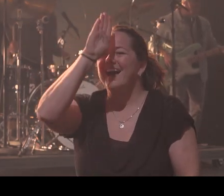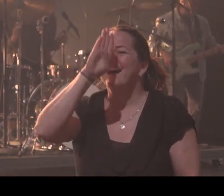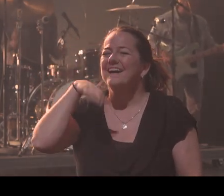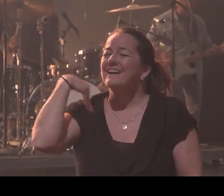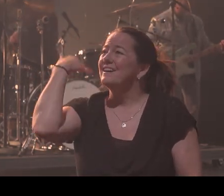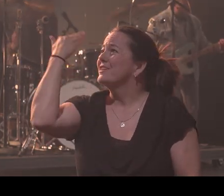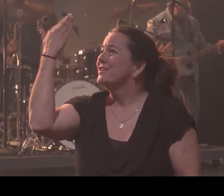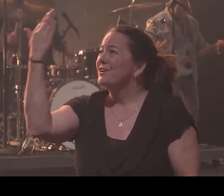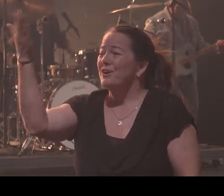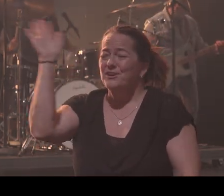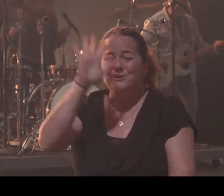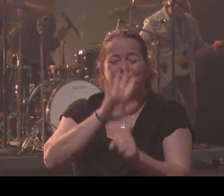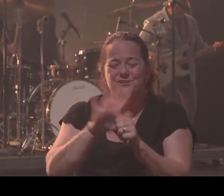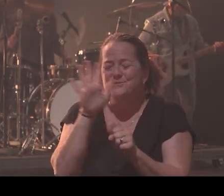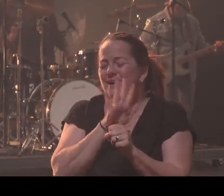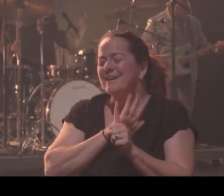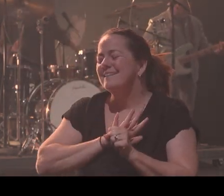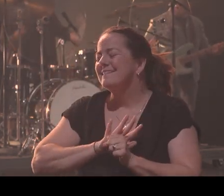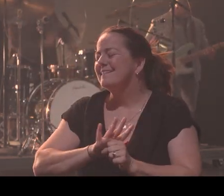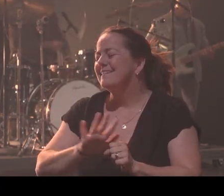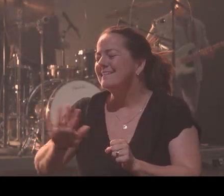Jireh You are enough